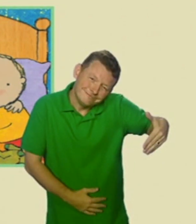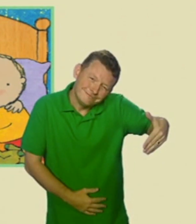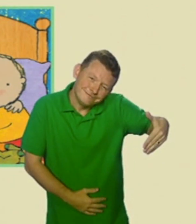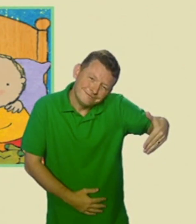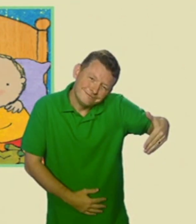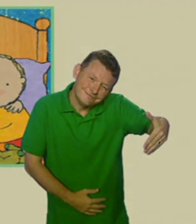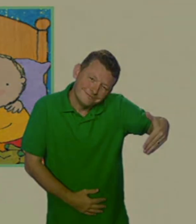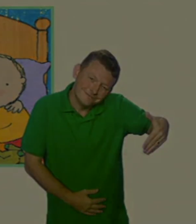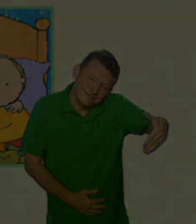We'll be right back.